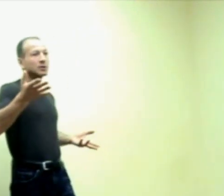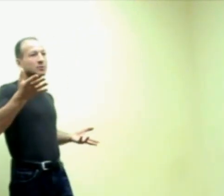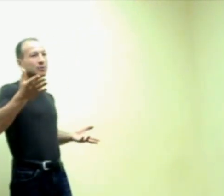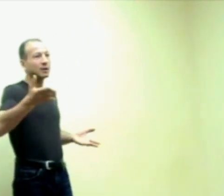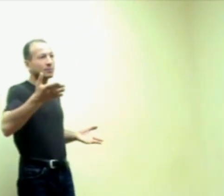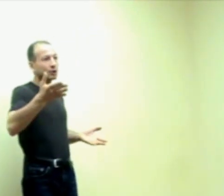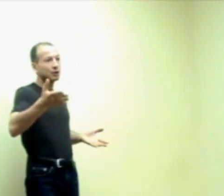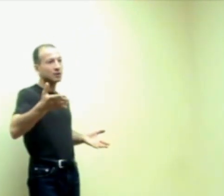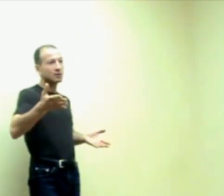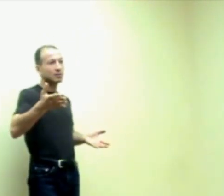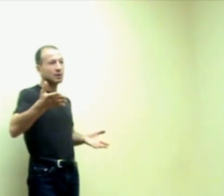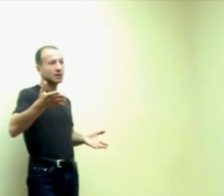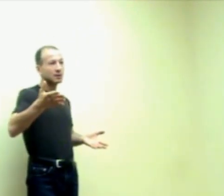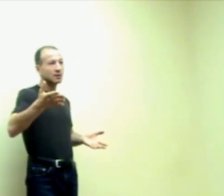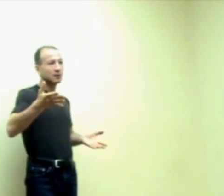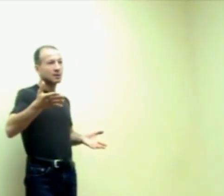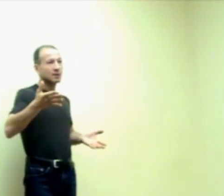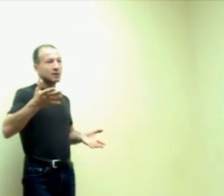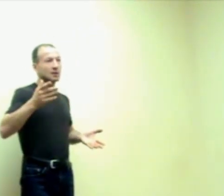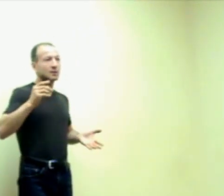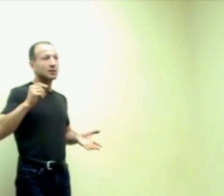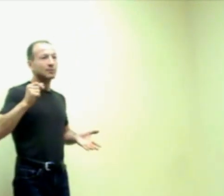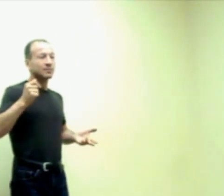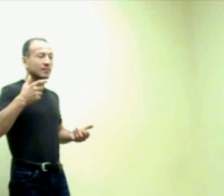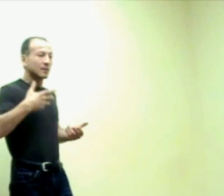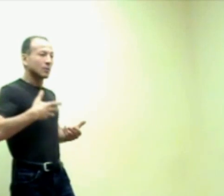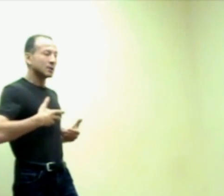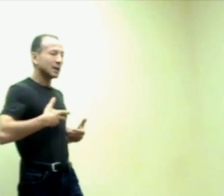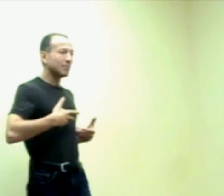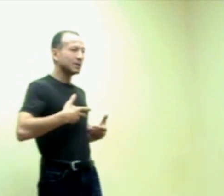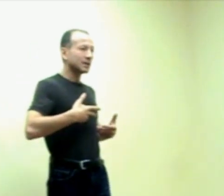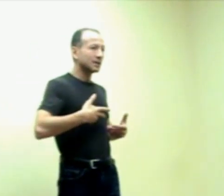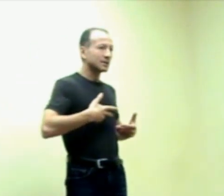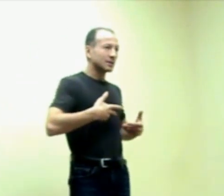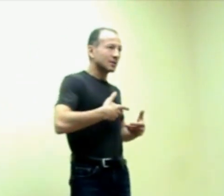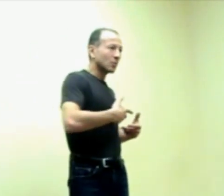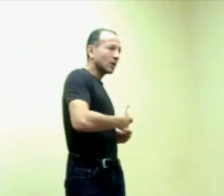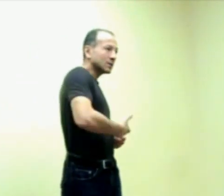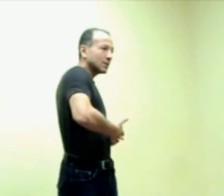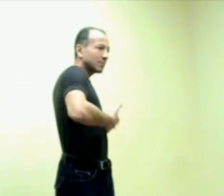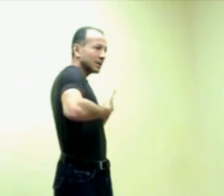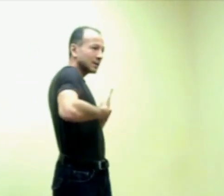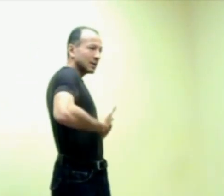oxygen pneumatic machine right so what's happening is once I'm breathing